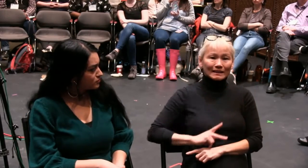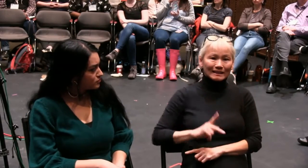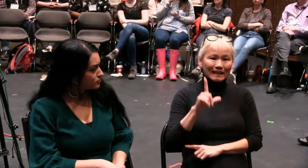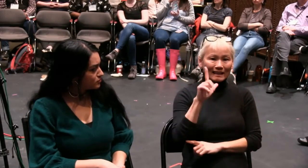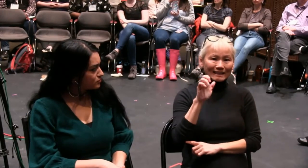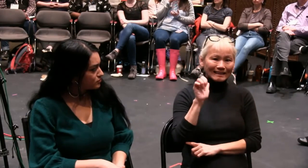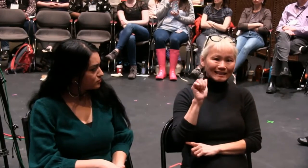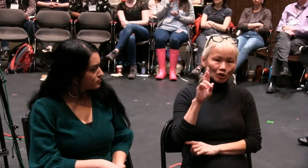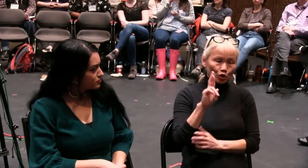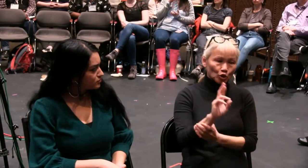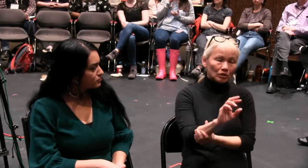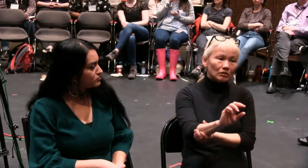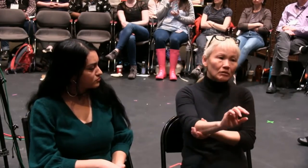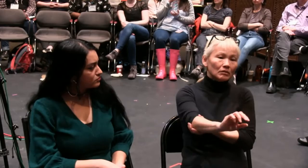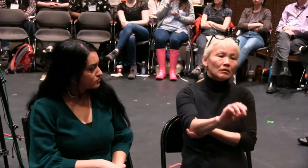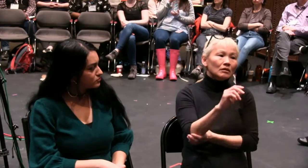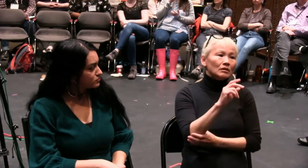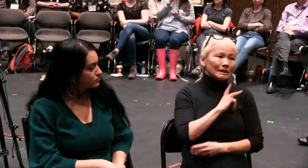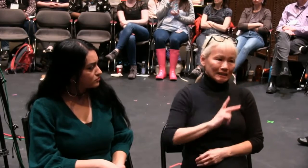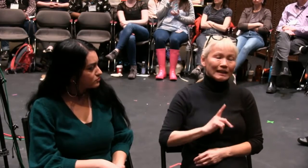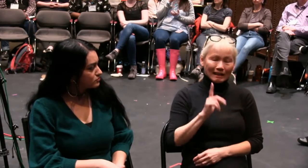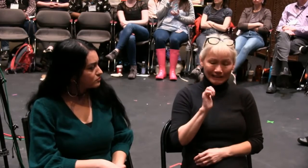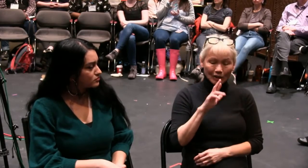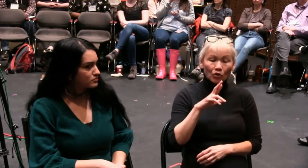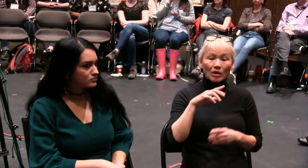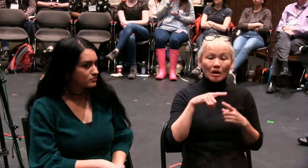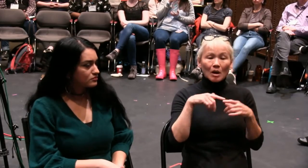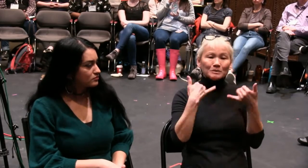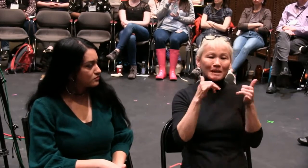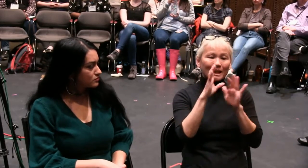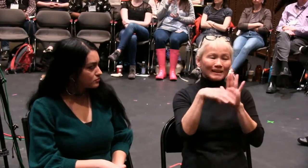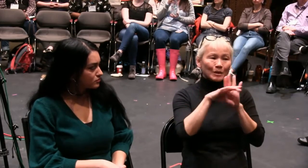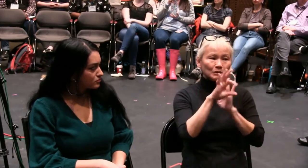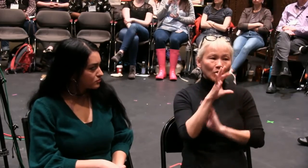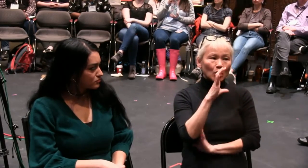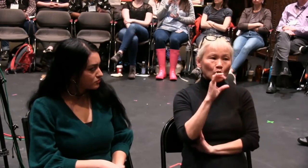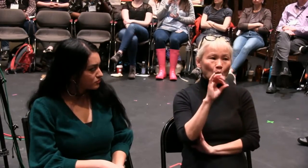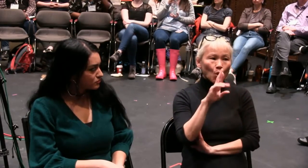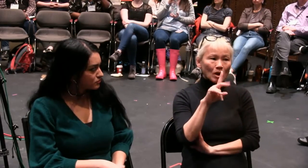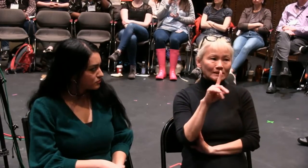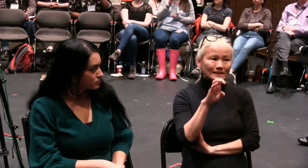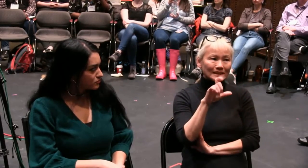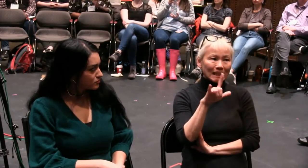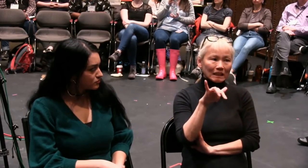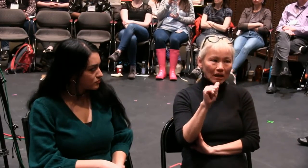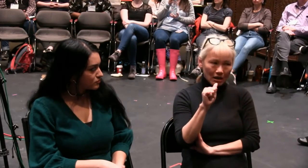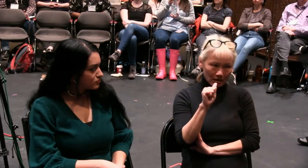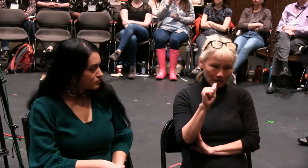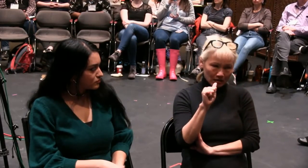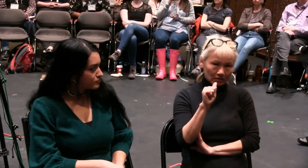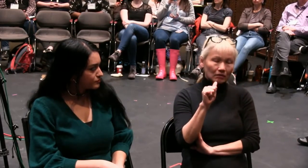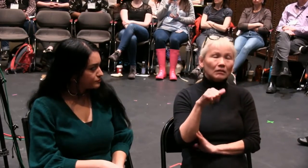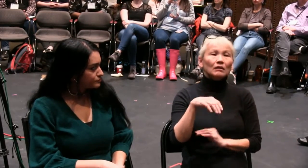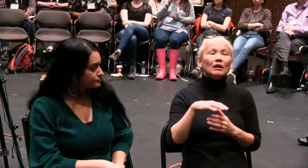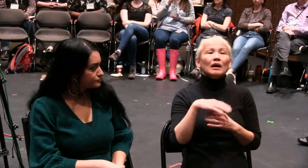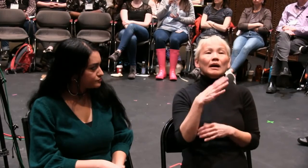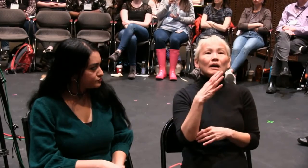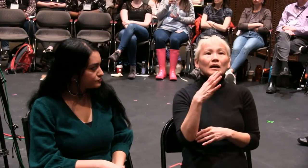An earlier question about what productions have been done that are classic Shakespearean